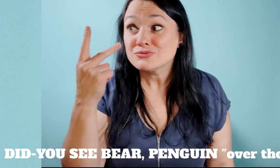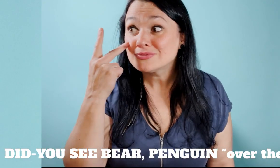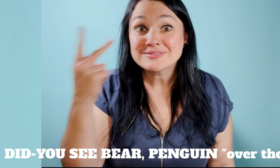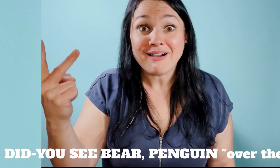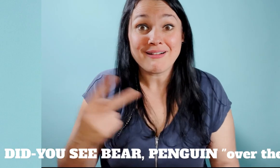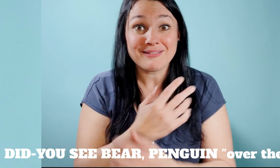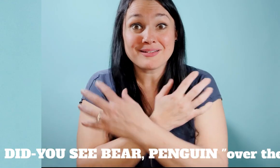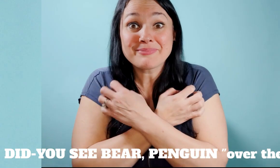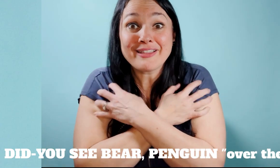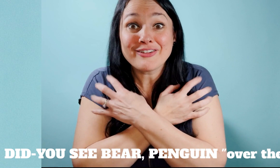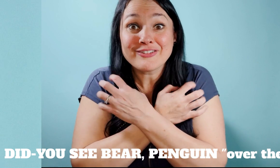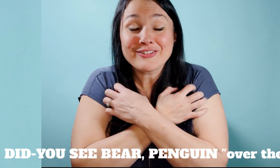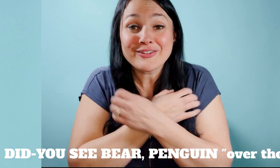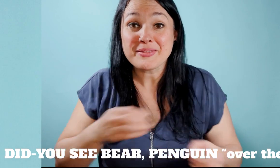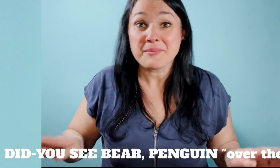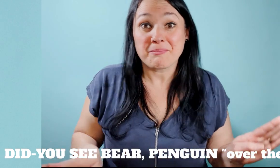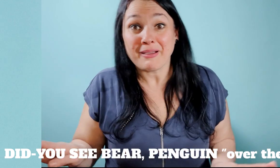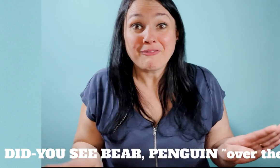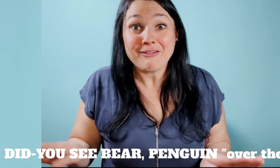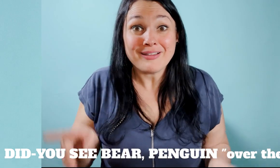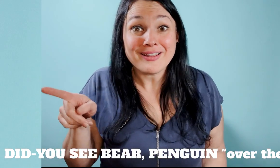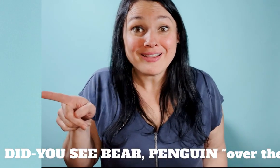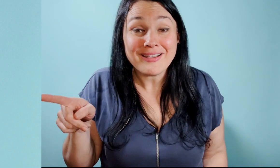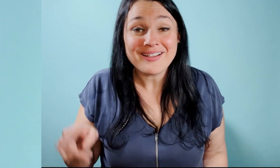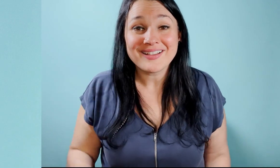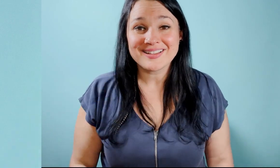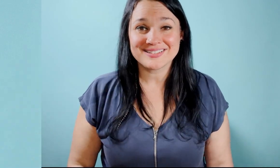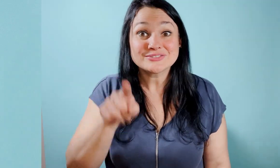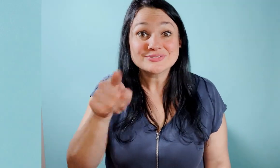did you see the bear and the penguins over there